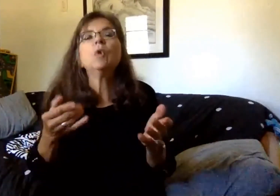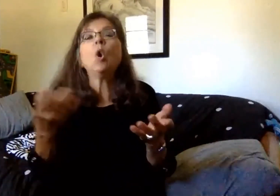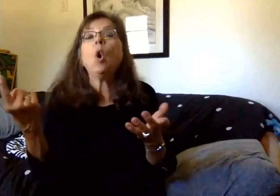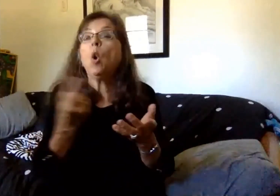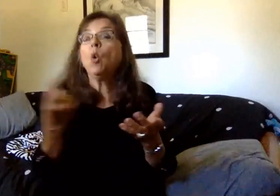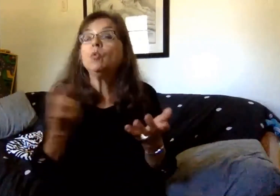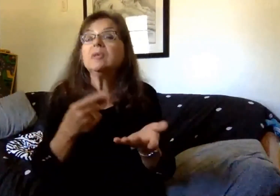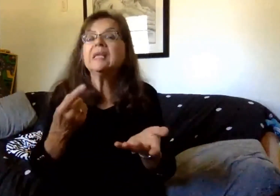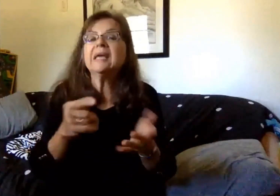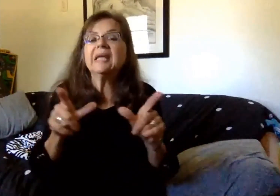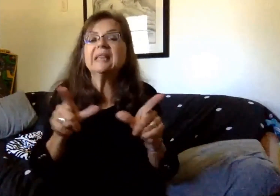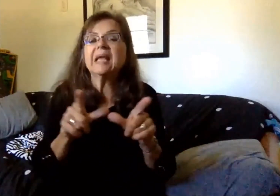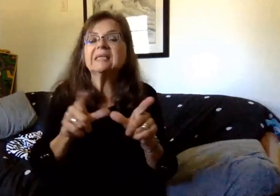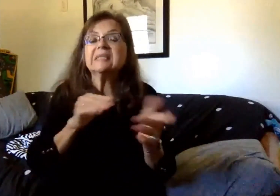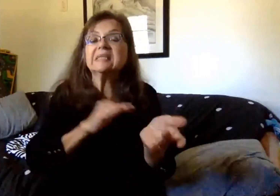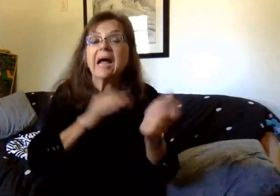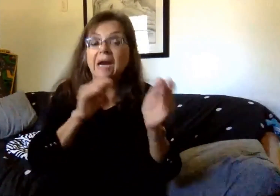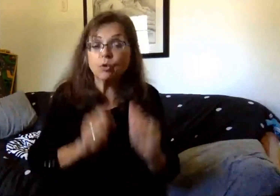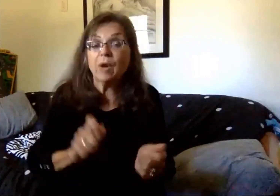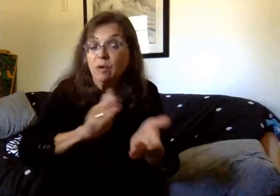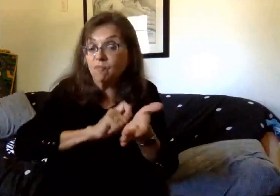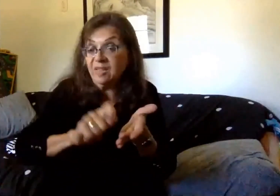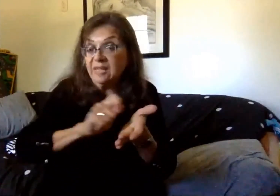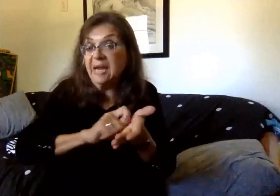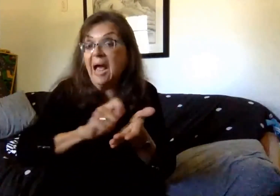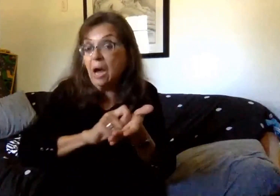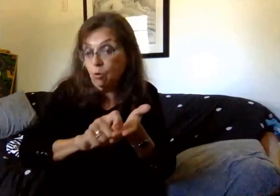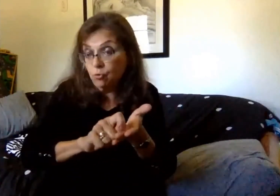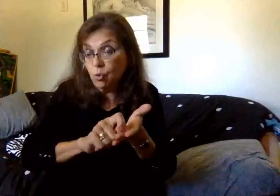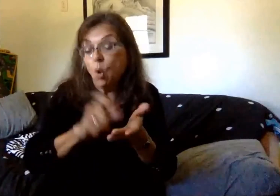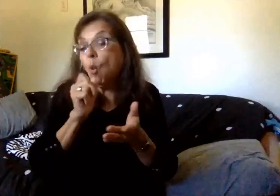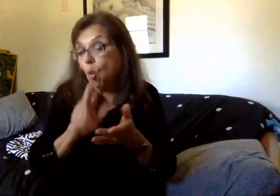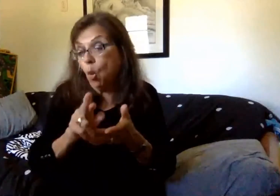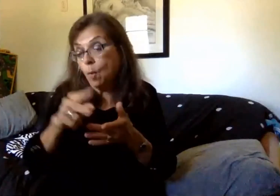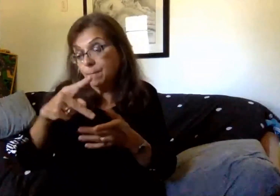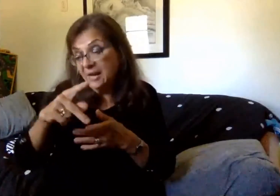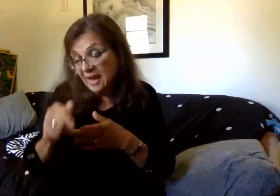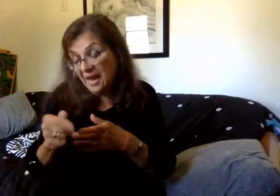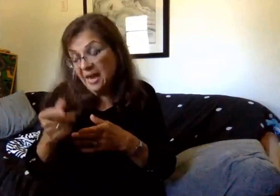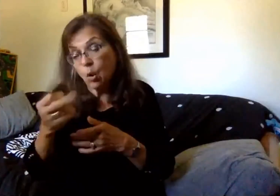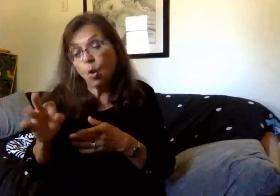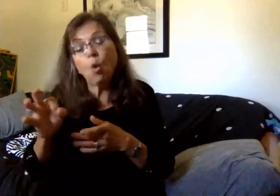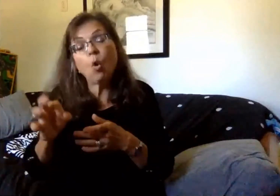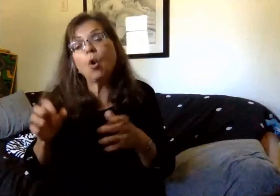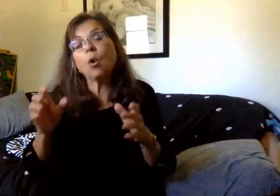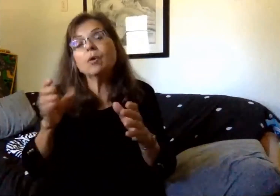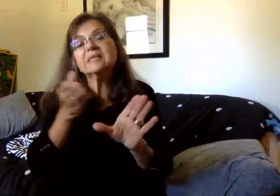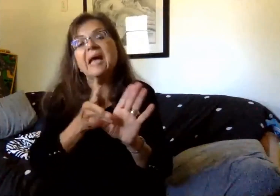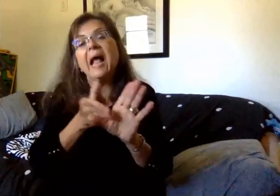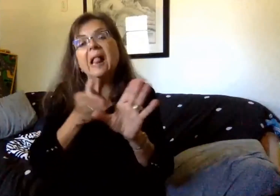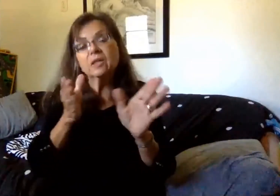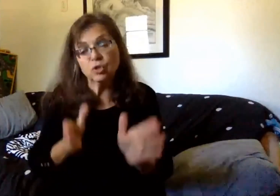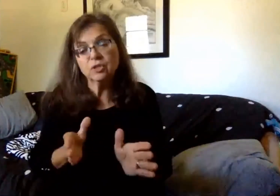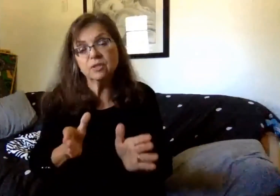a New York State licensed physician, a physician's assistant, or a licensed clinical psychologist.